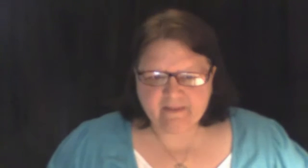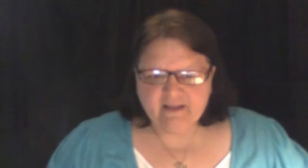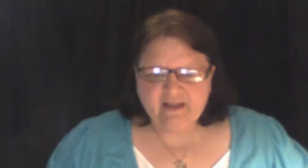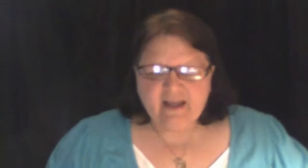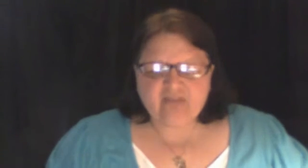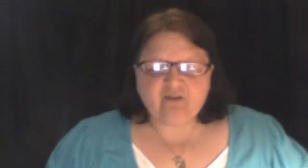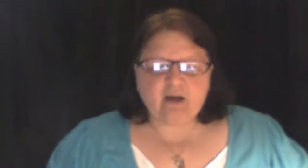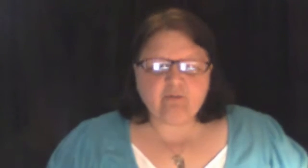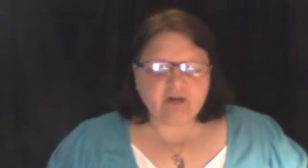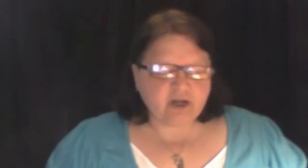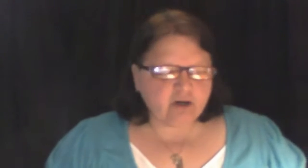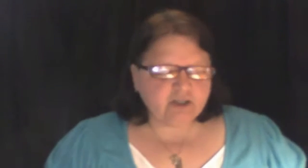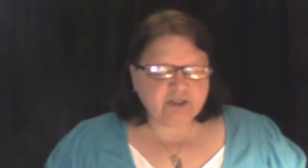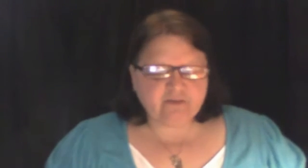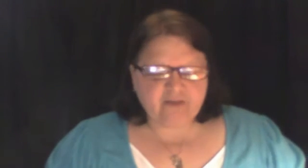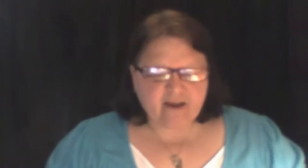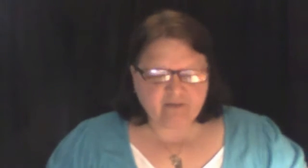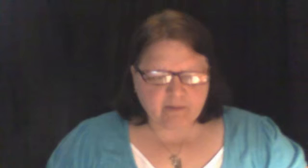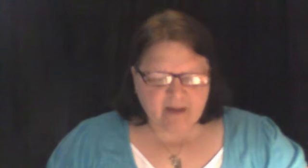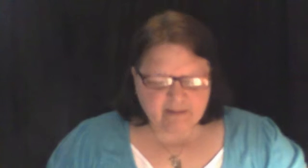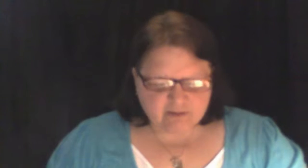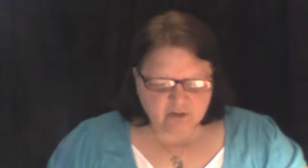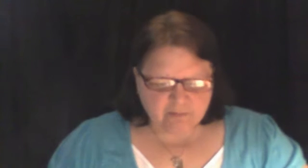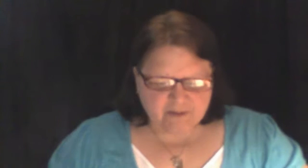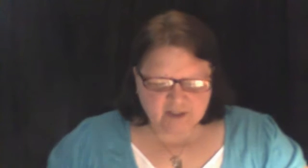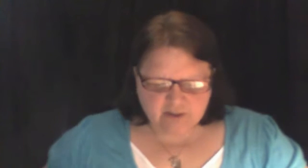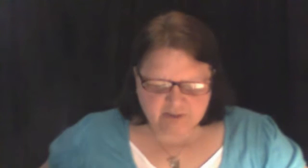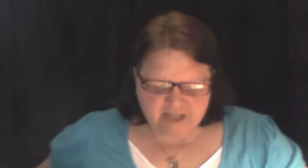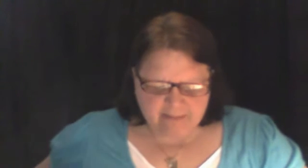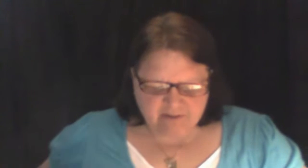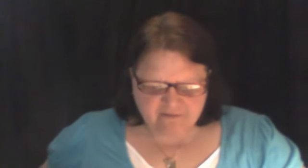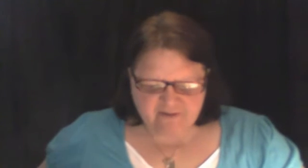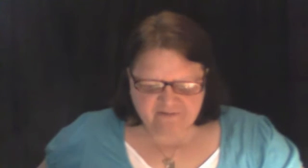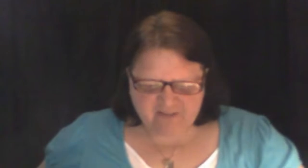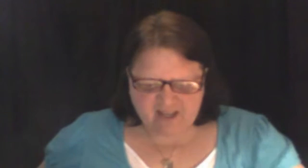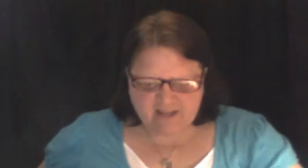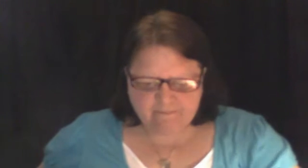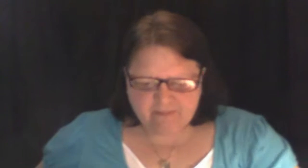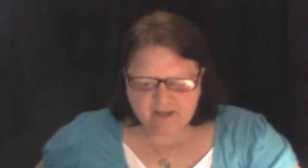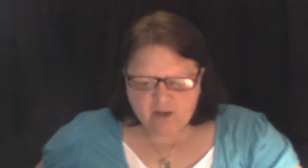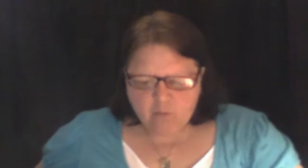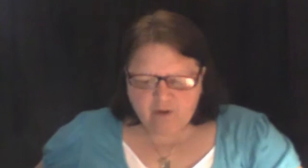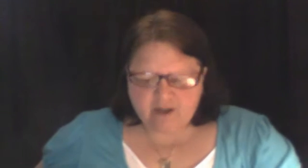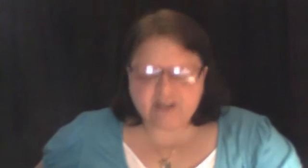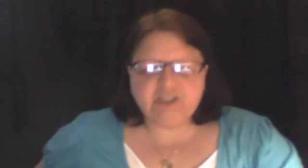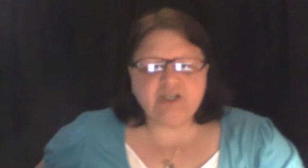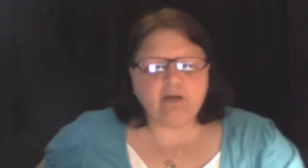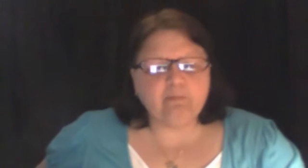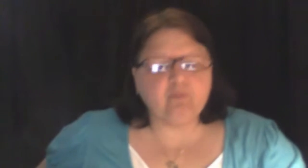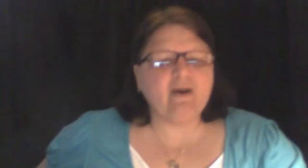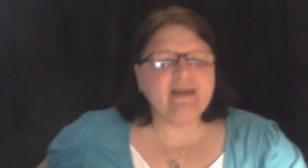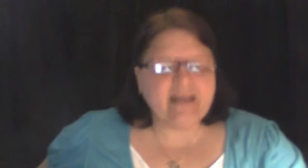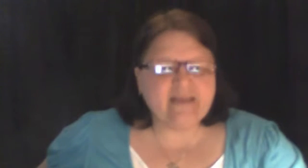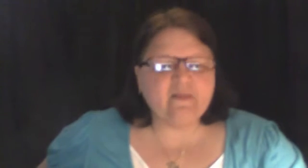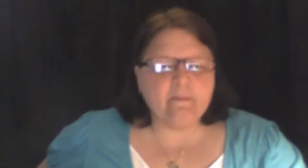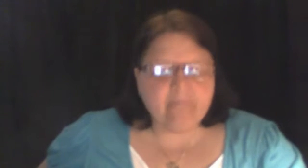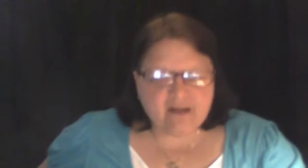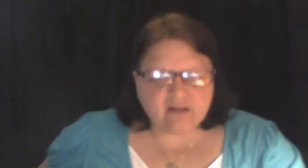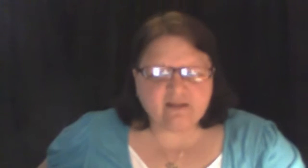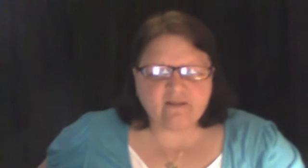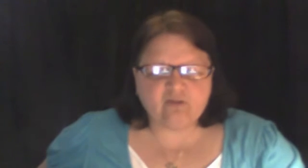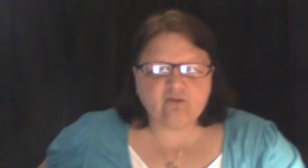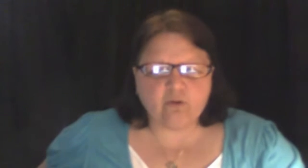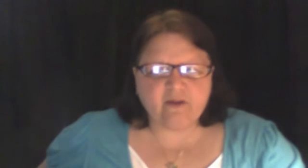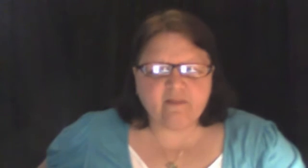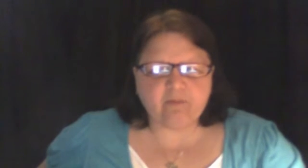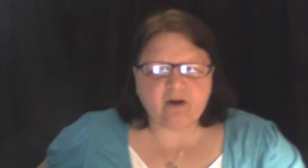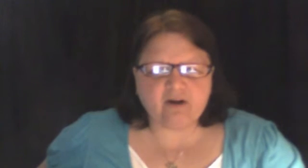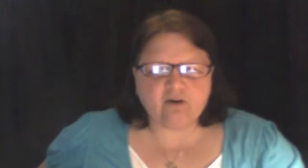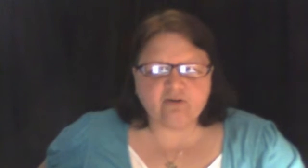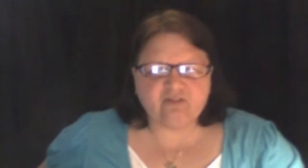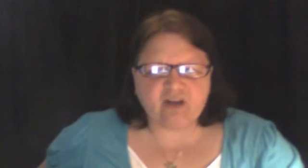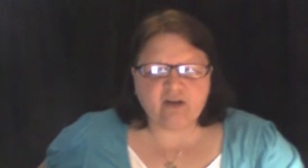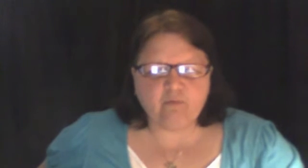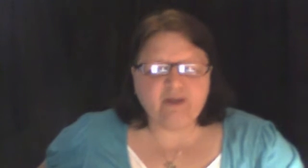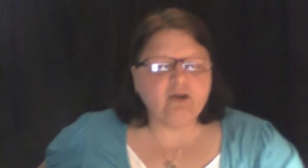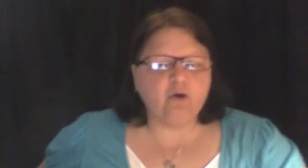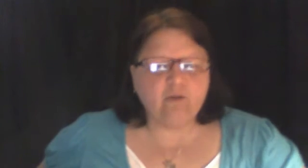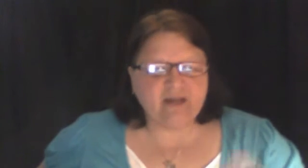And so I want to encourage you if you have your Bibles open to Luke chapter 15, we're going to jump right in the middle of the story of the prodigal son. We know what